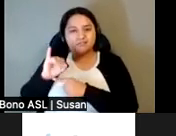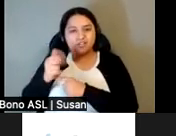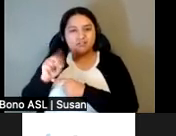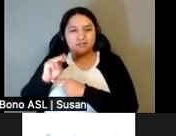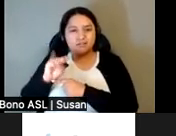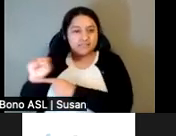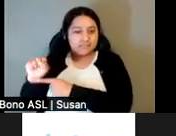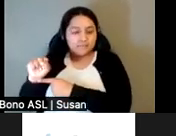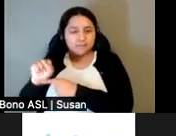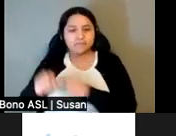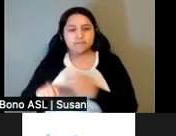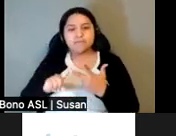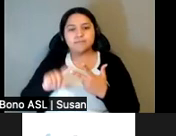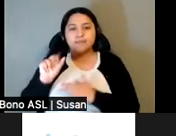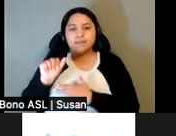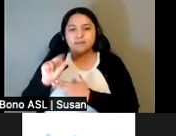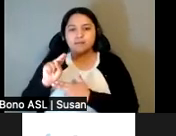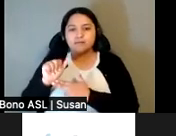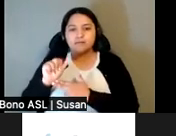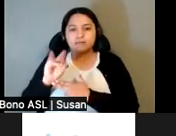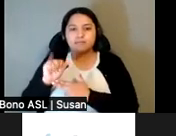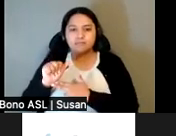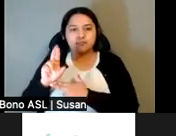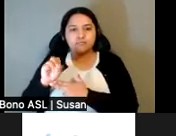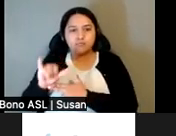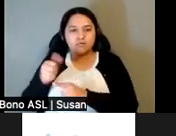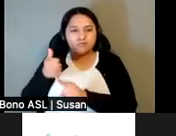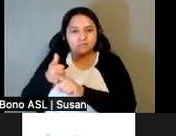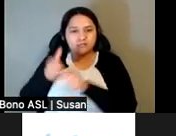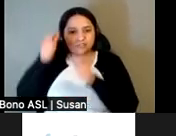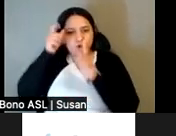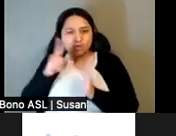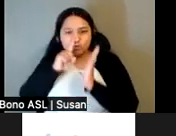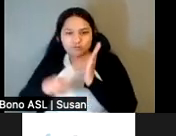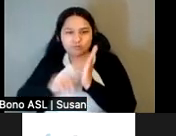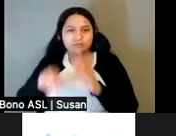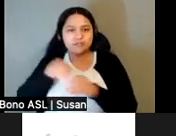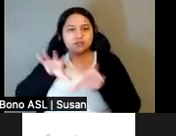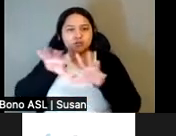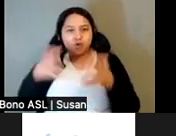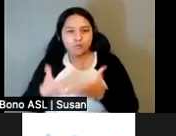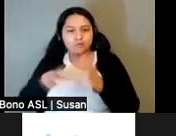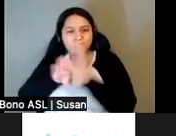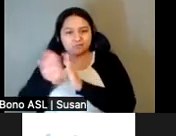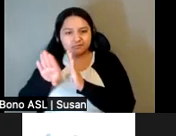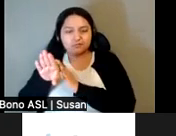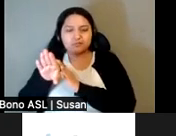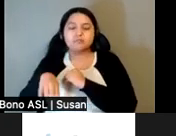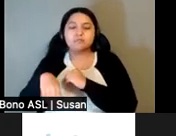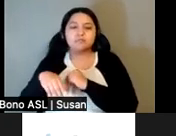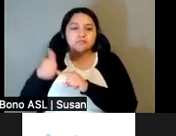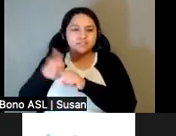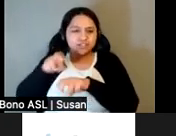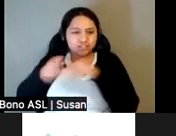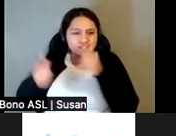Ananya Roy is a scholar of international development and global urbanism. She is the Meyer and Renee Luskin Chair in